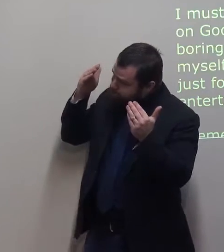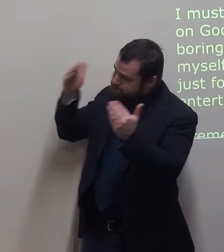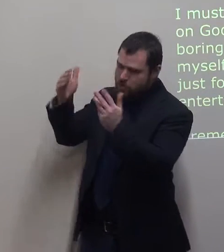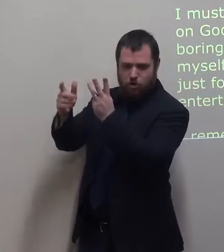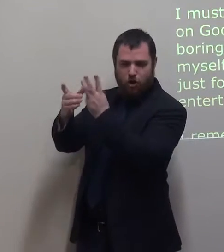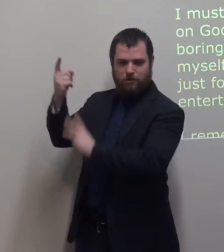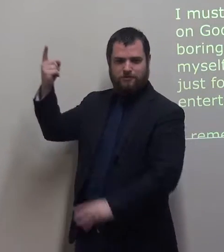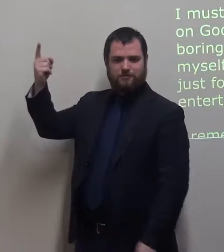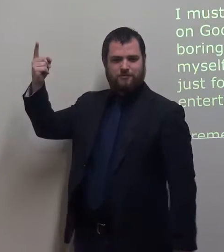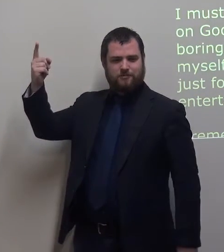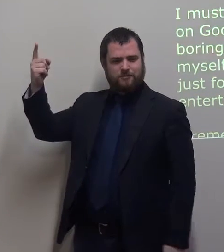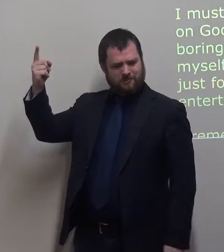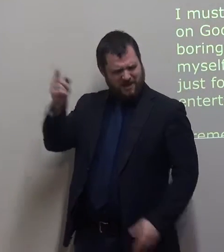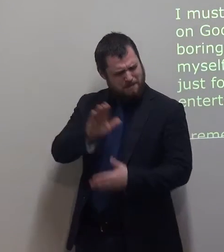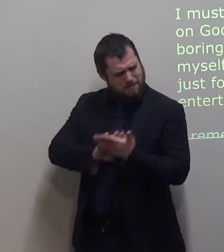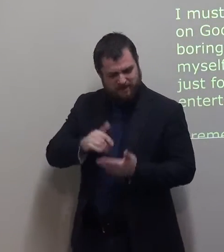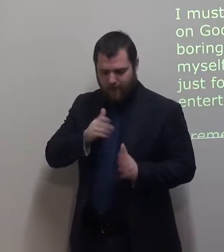Means I have a sad life, a boring life?